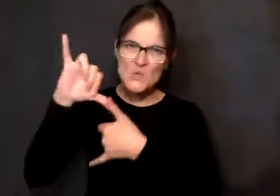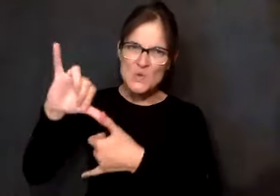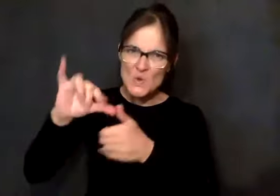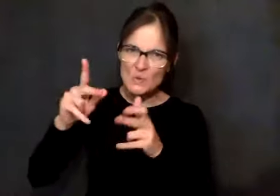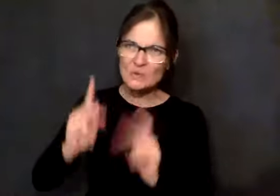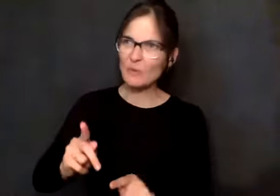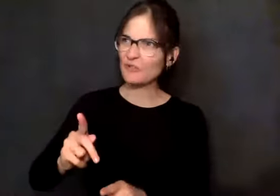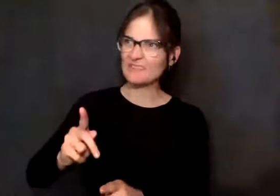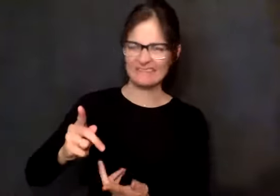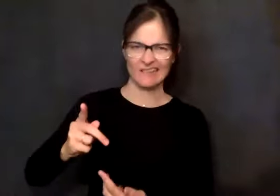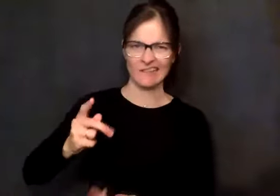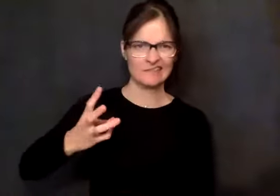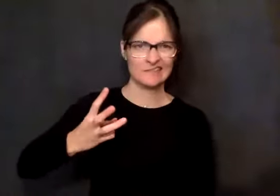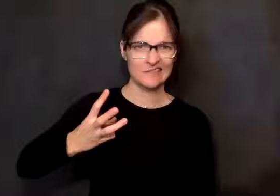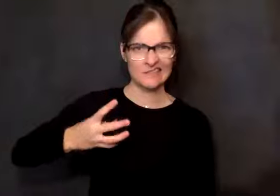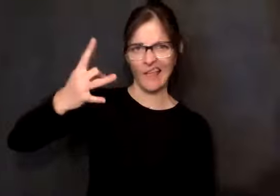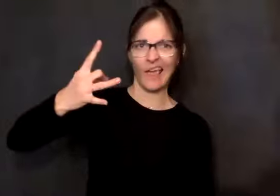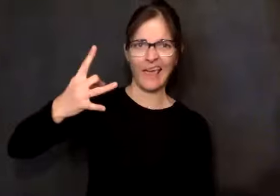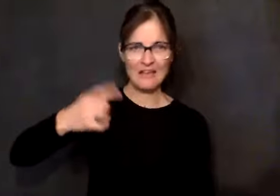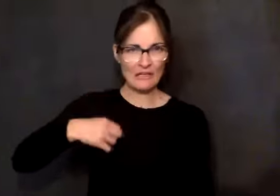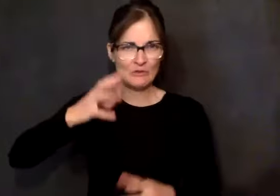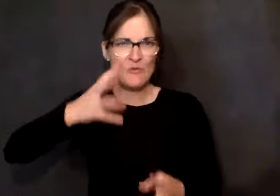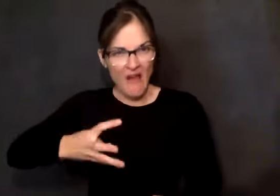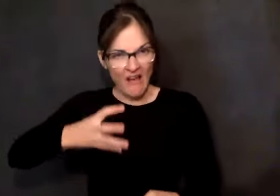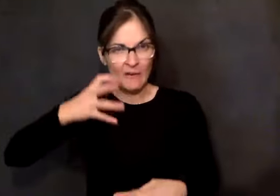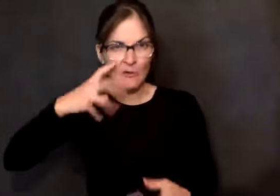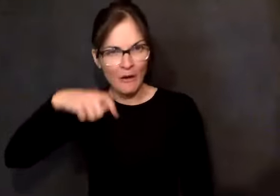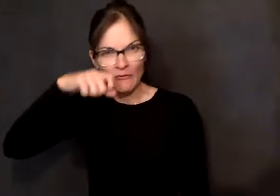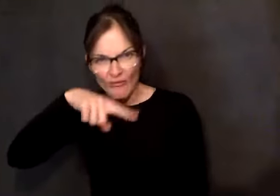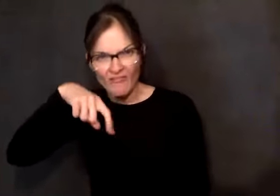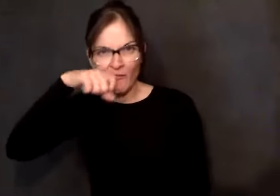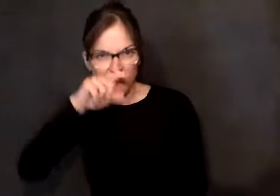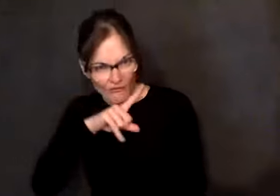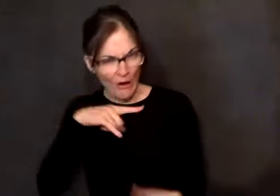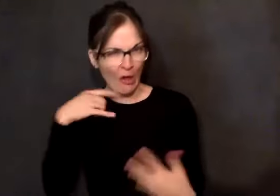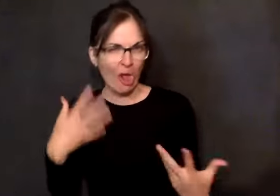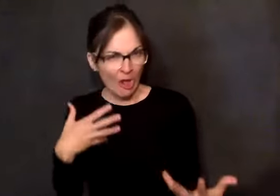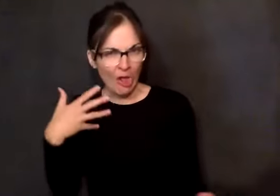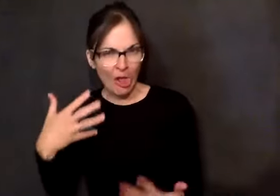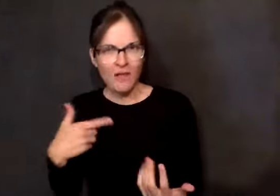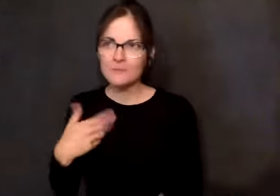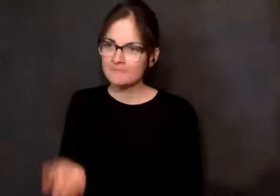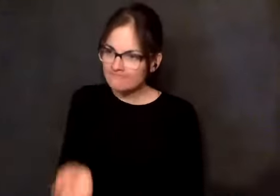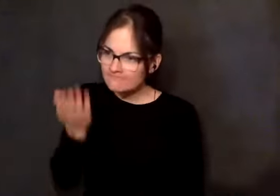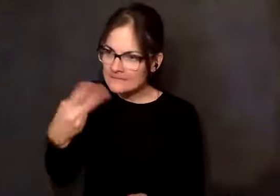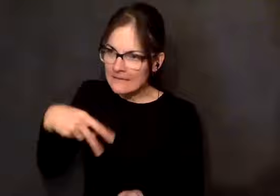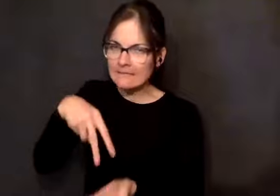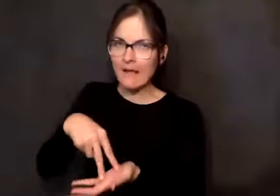I reach up and hug him. And he's kind of having one of these, you know, heaving, snot-flinging kind of